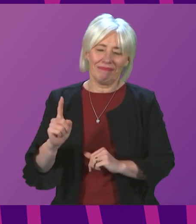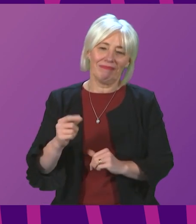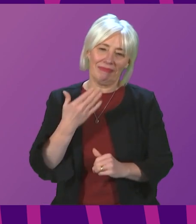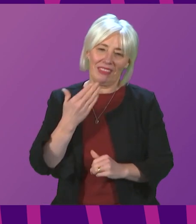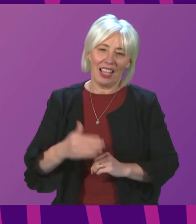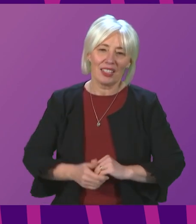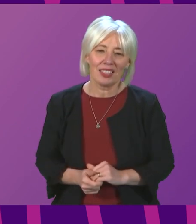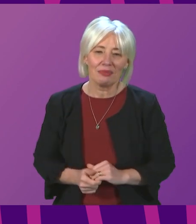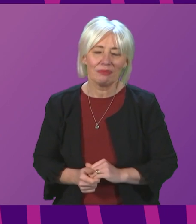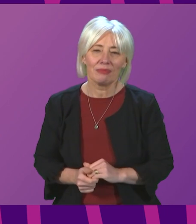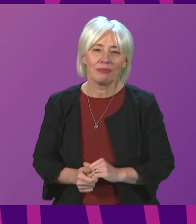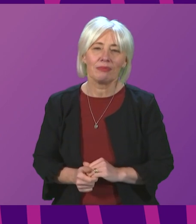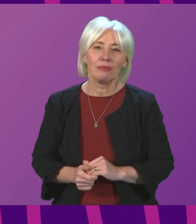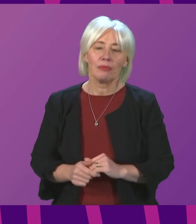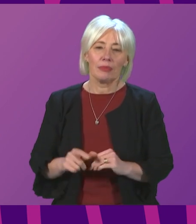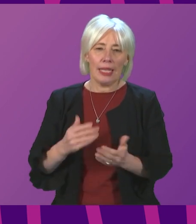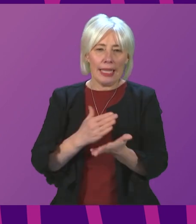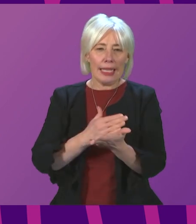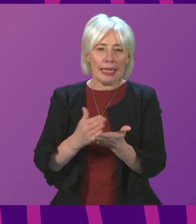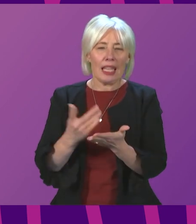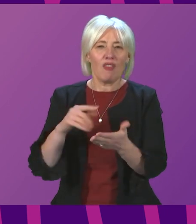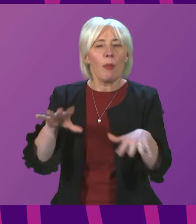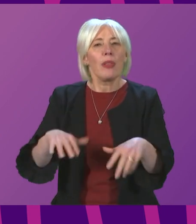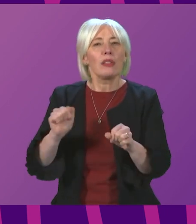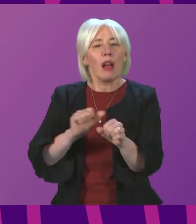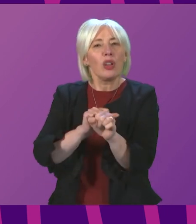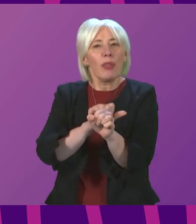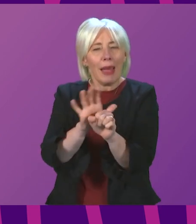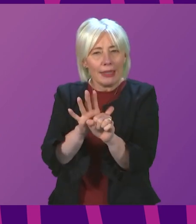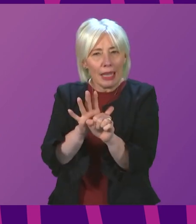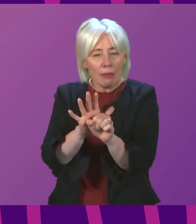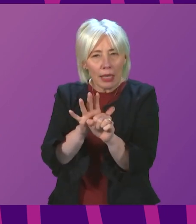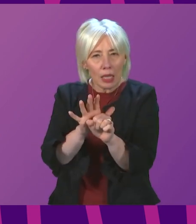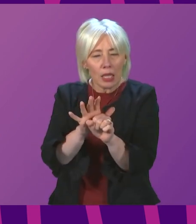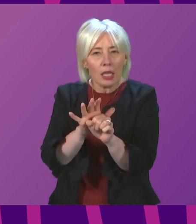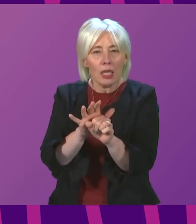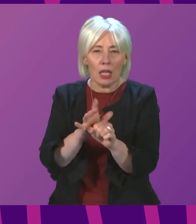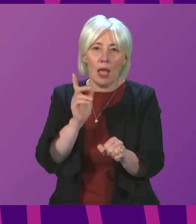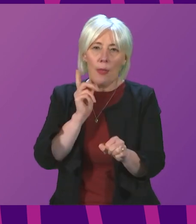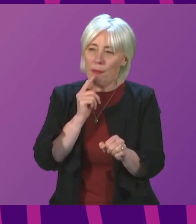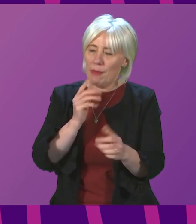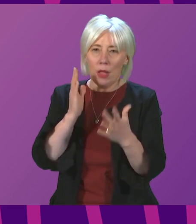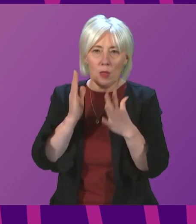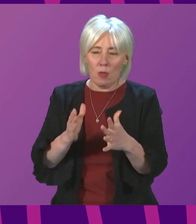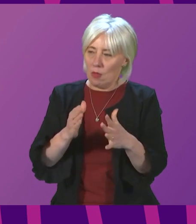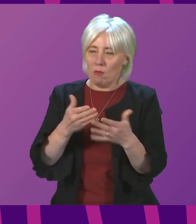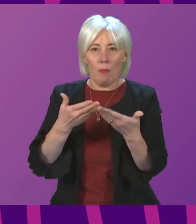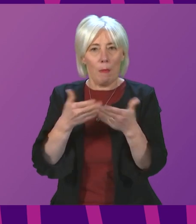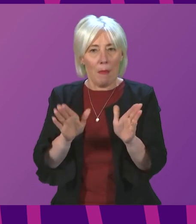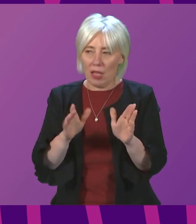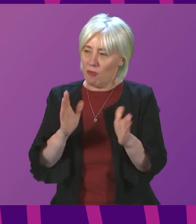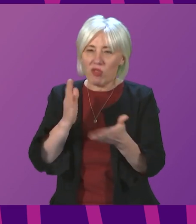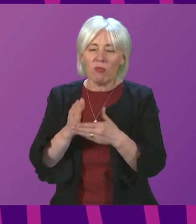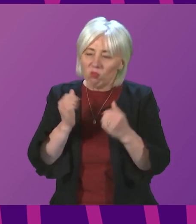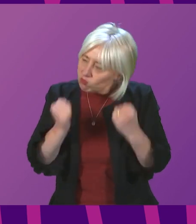It is clear indeed that from the start of the pandemic, the extent of the buy-in to the Covid restrictions on the part of the people of